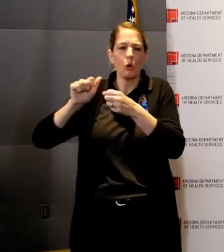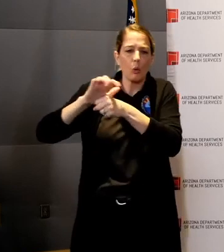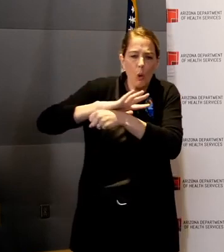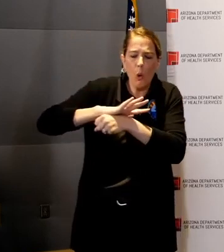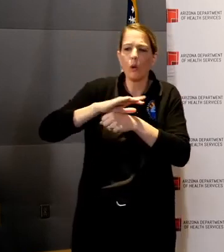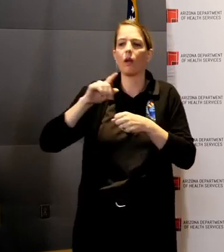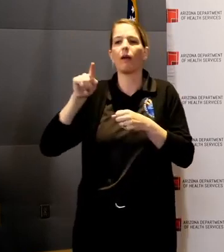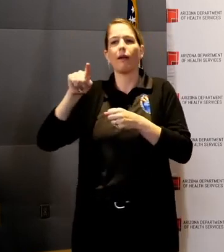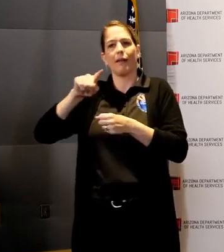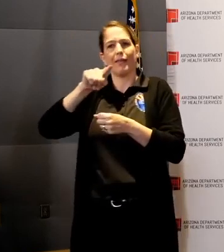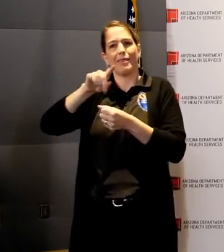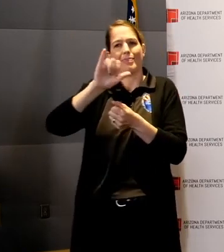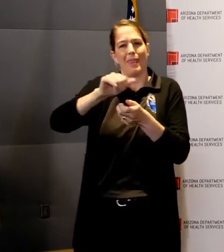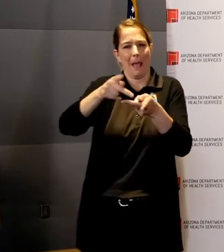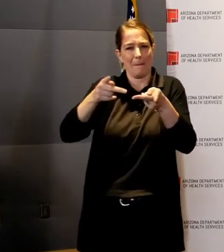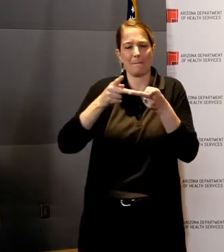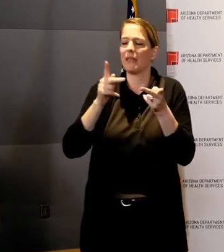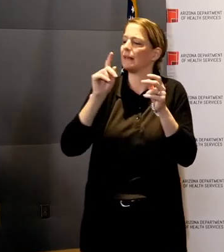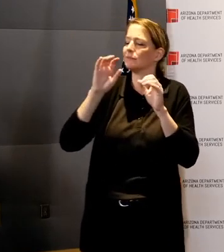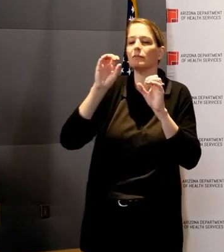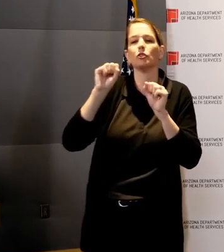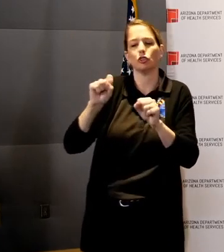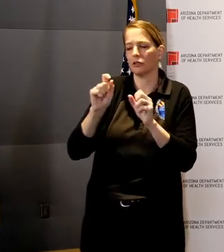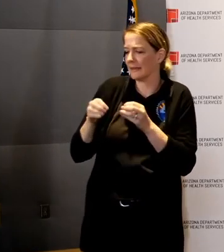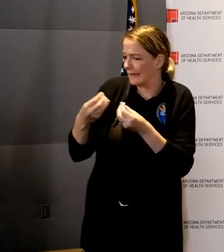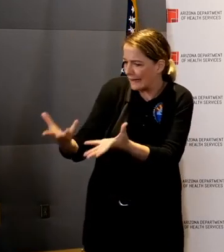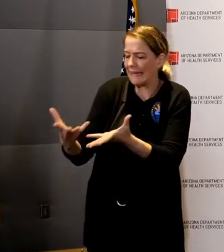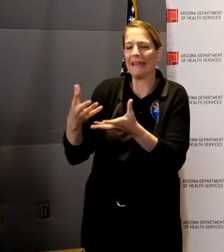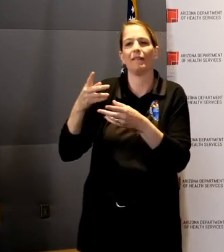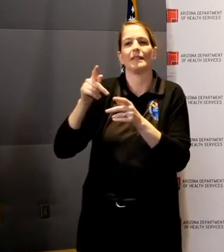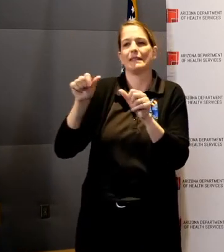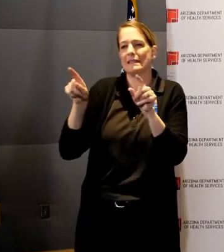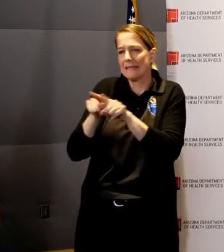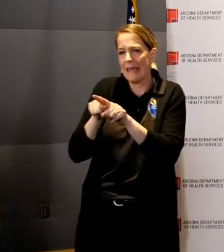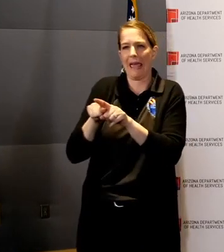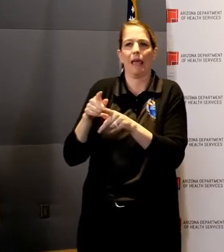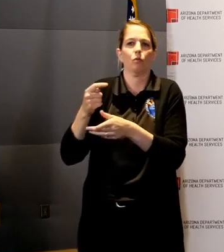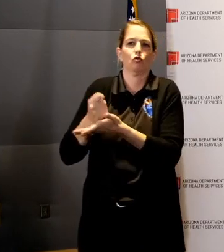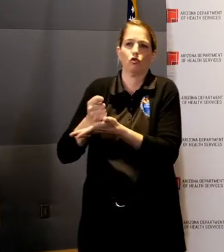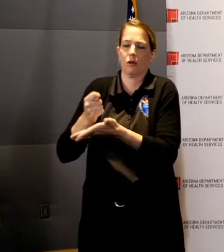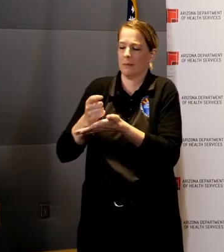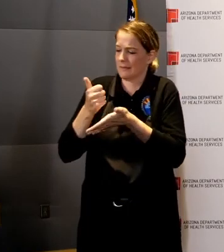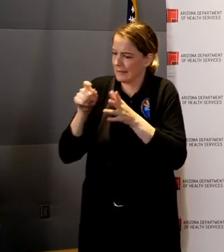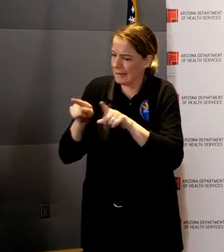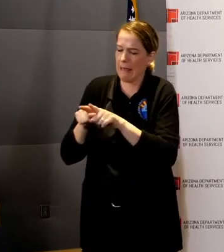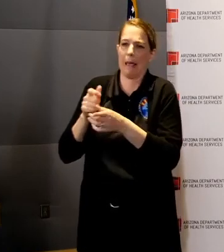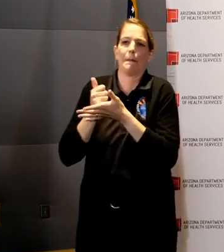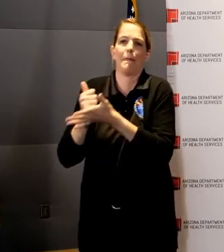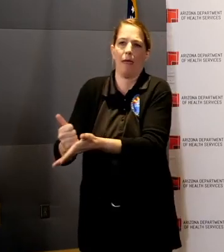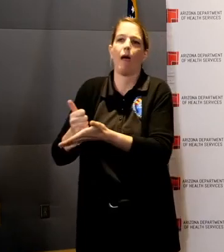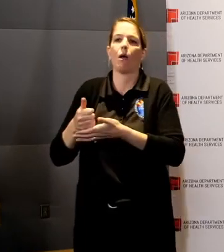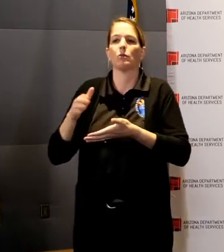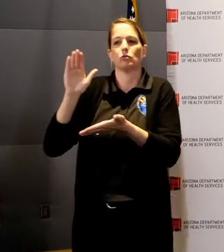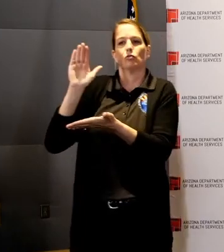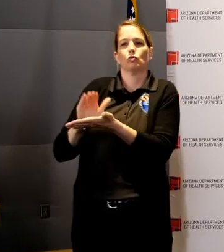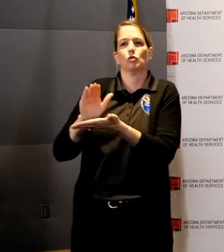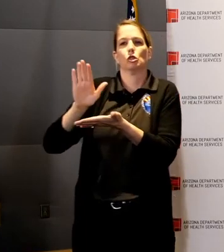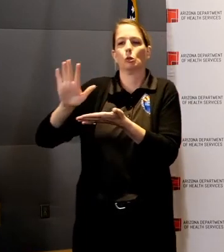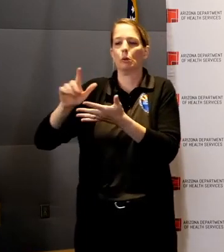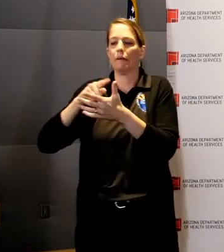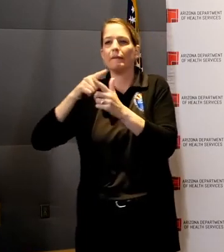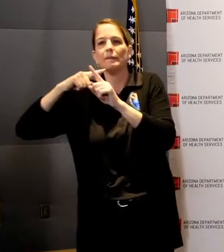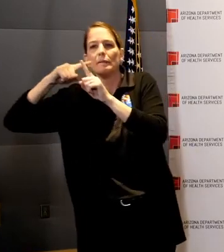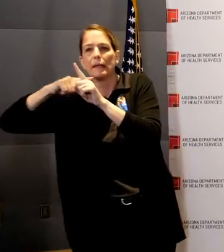they should have been treated the same and their symptoms should have been managed. Going on to the testing, we do know that commercial testing is taking